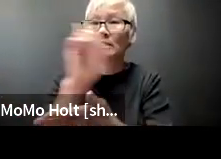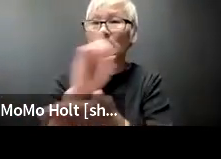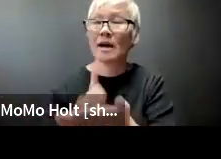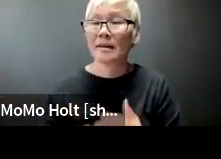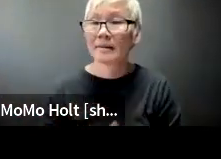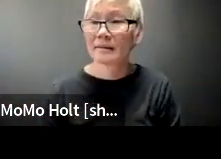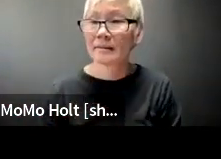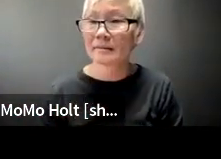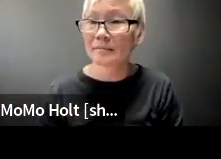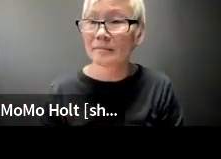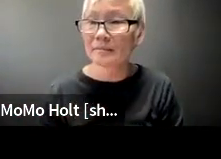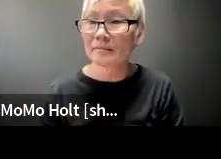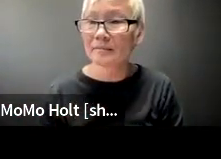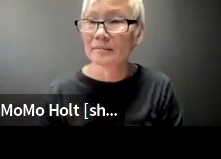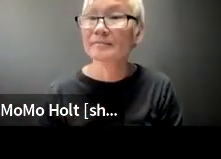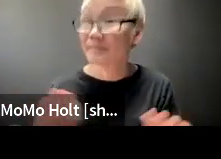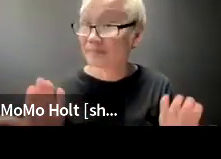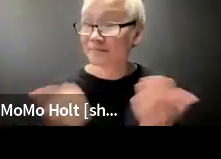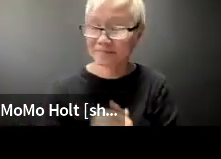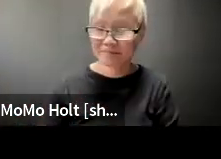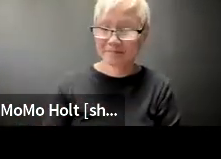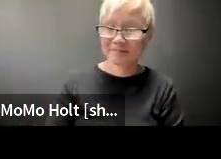that's universal design